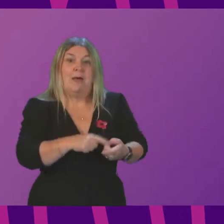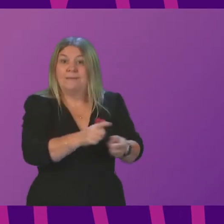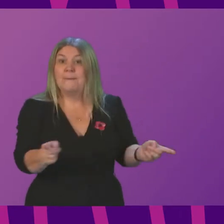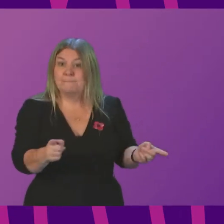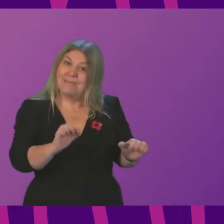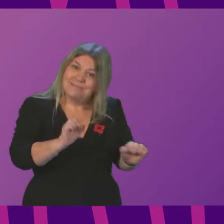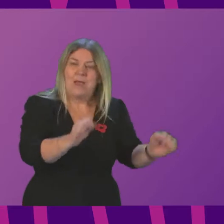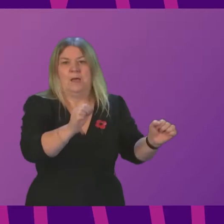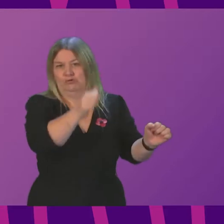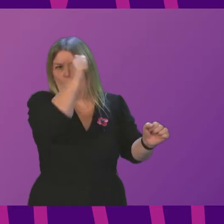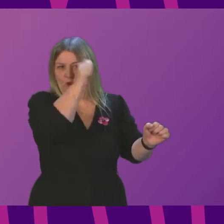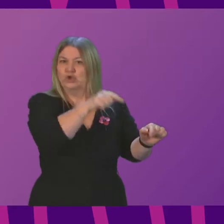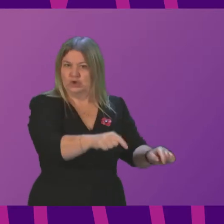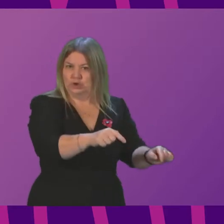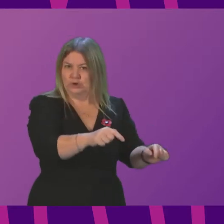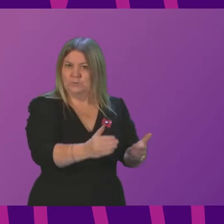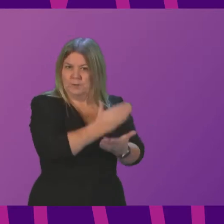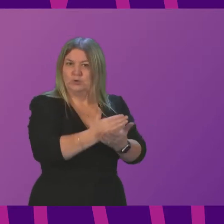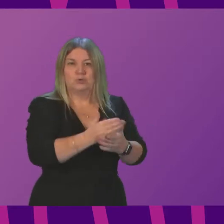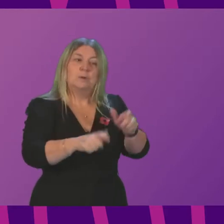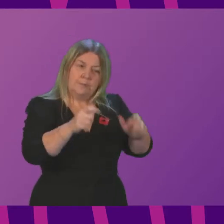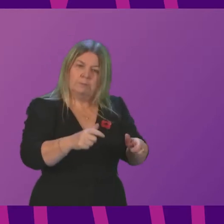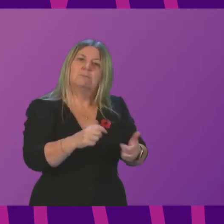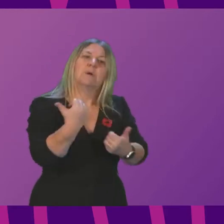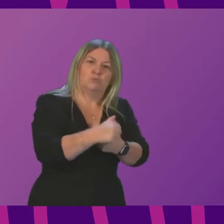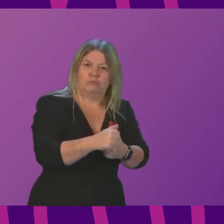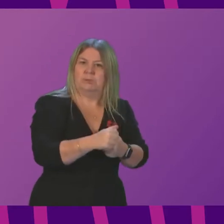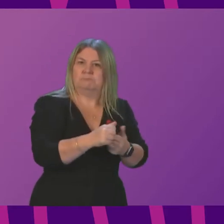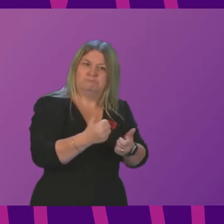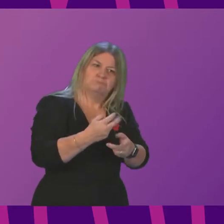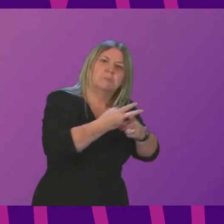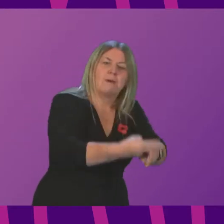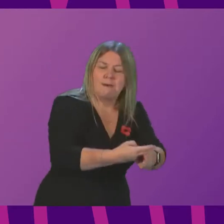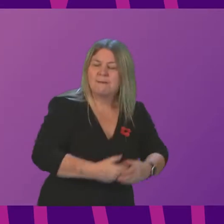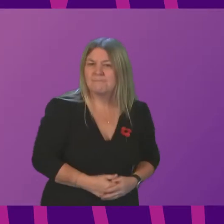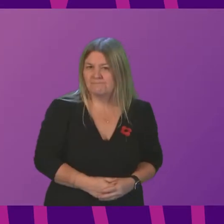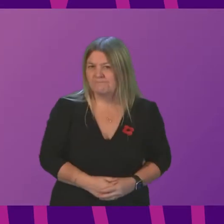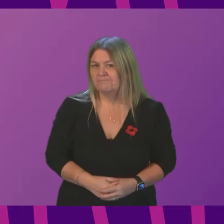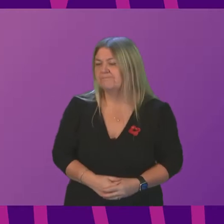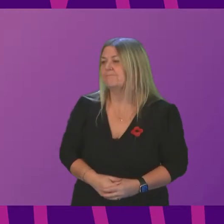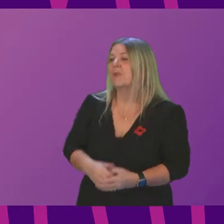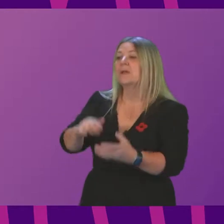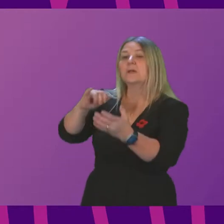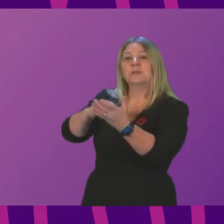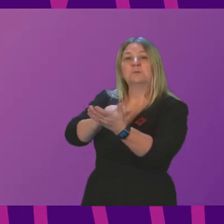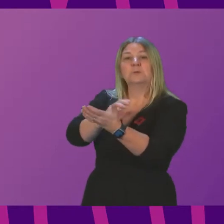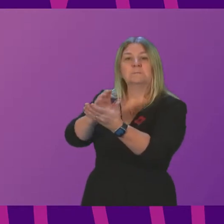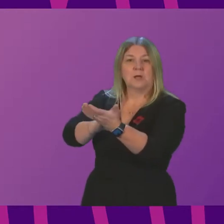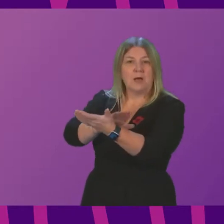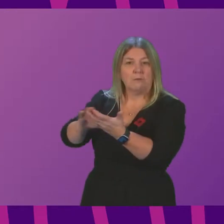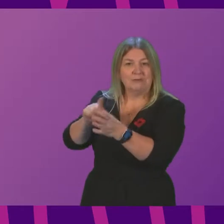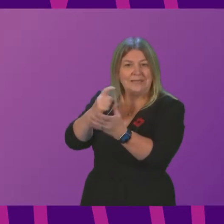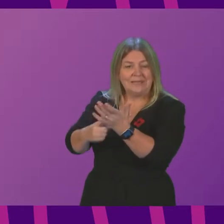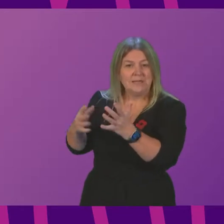the treatment and the care that they require. Thank you. Deputy First Minister, you have just given a